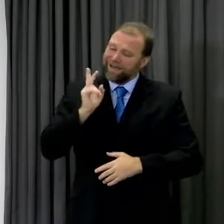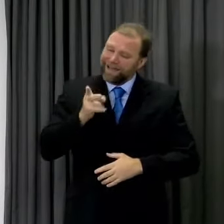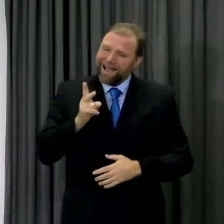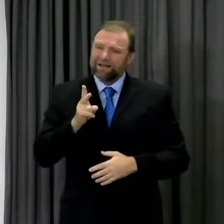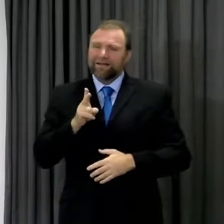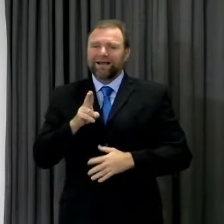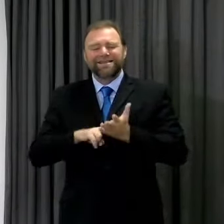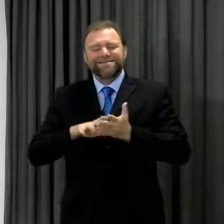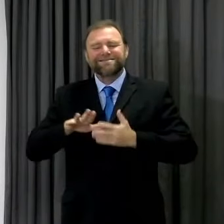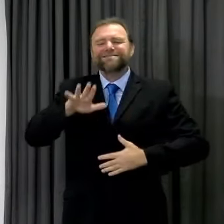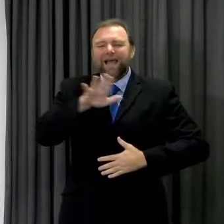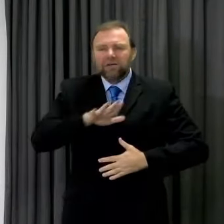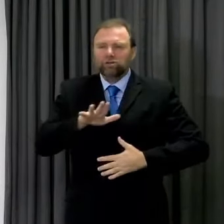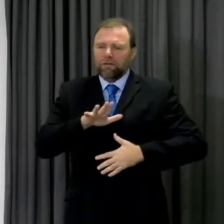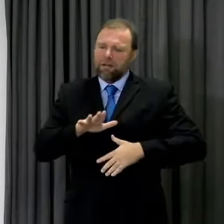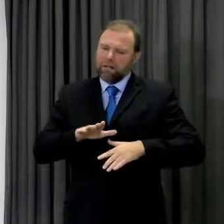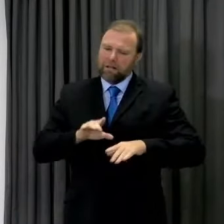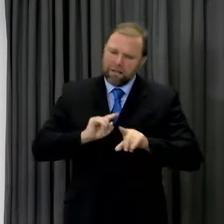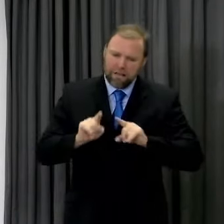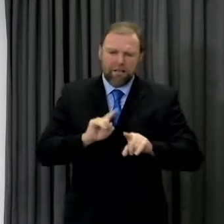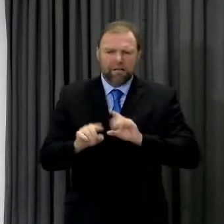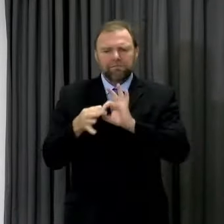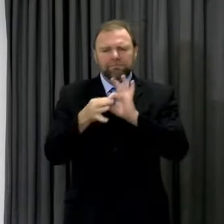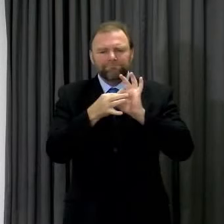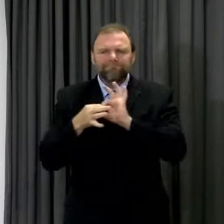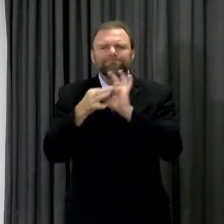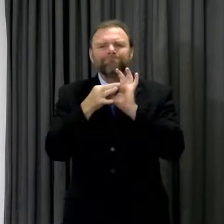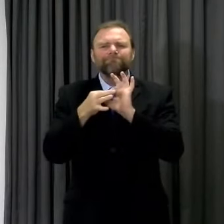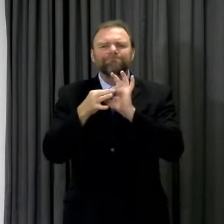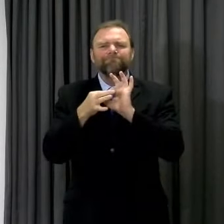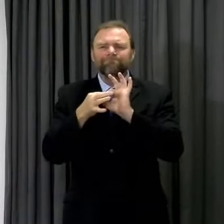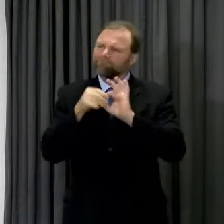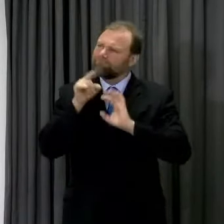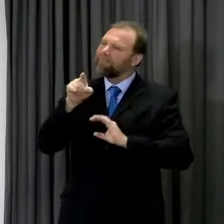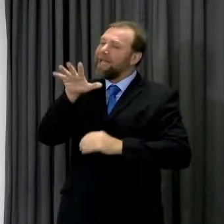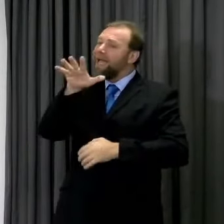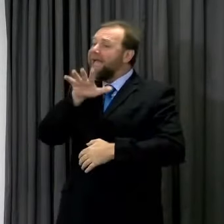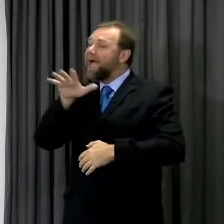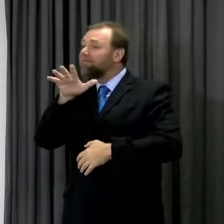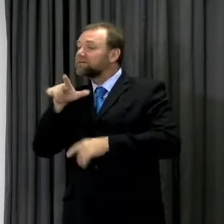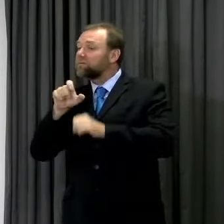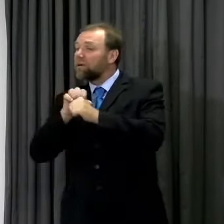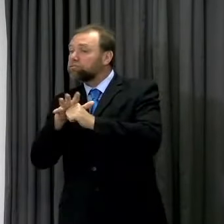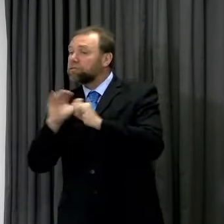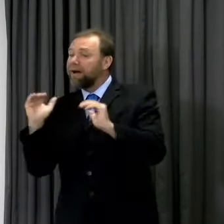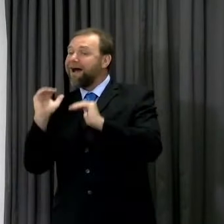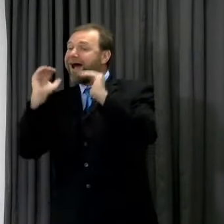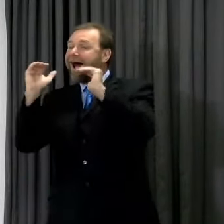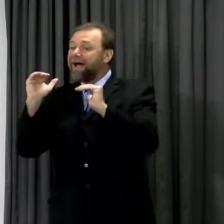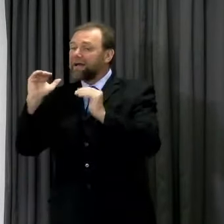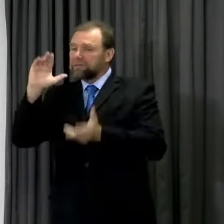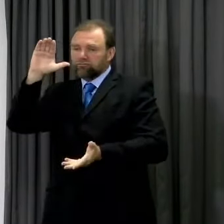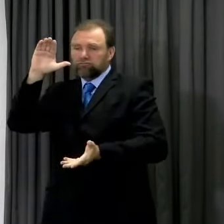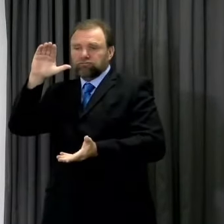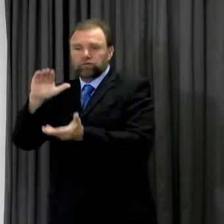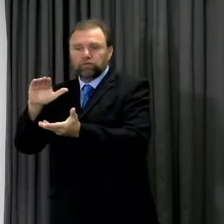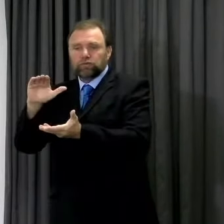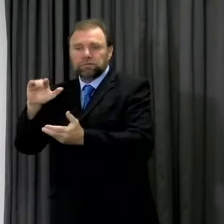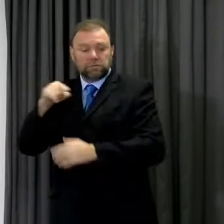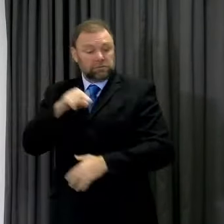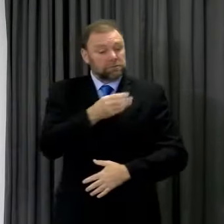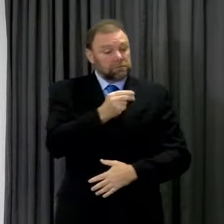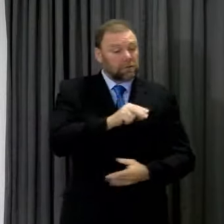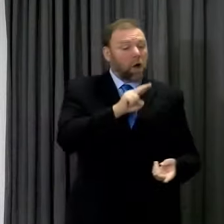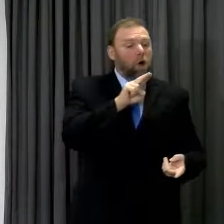to bring down the rates in those parts of the country where there are high, and to protect those areas from getting any worse,